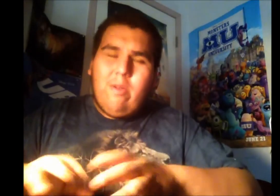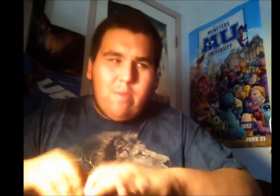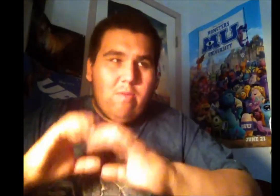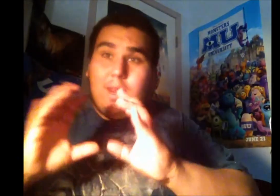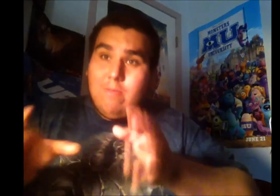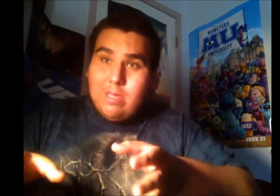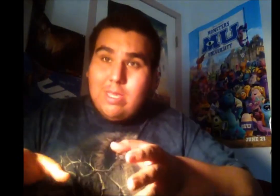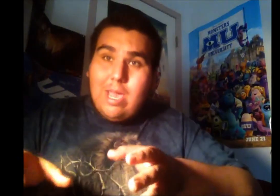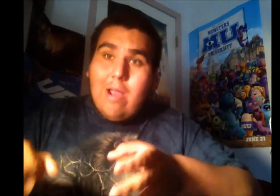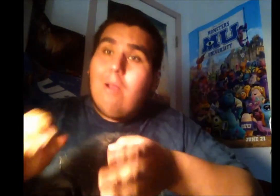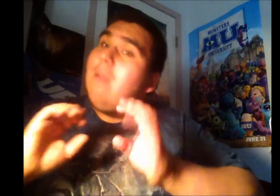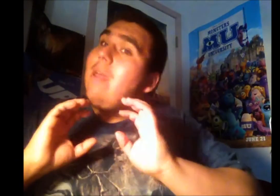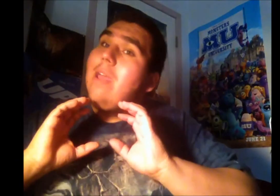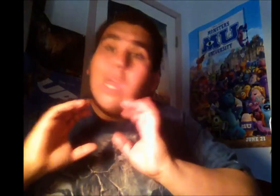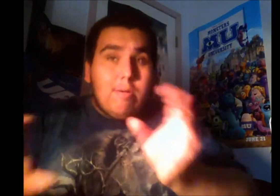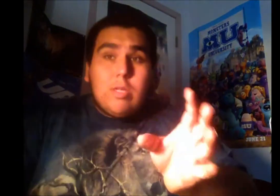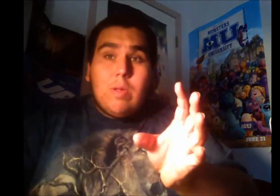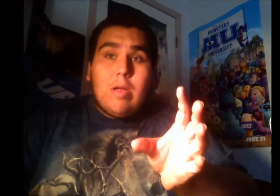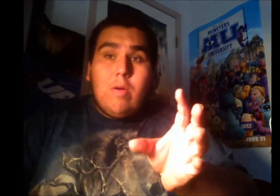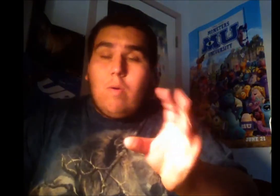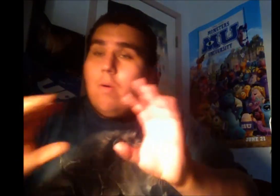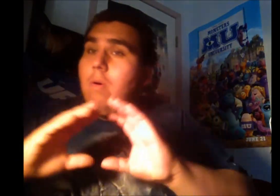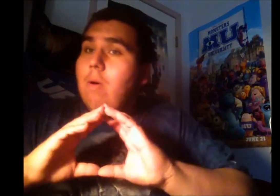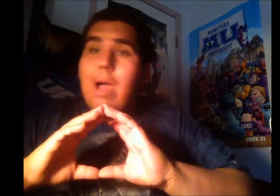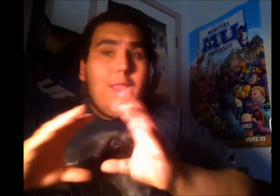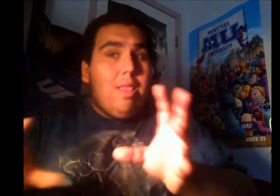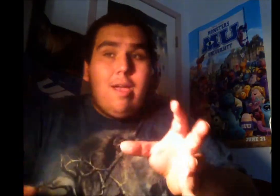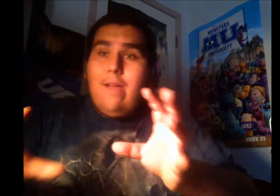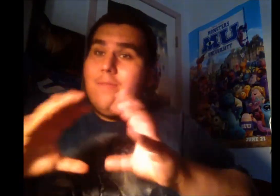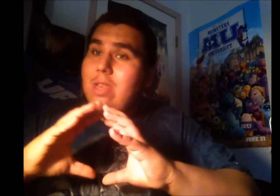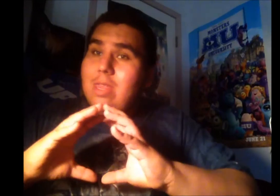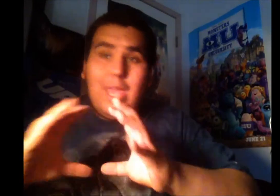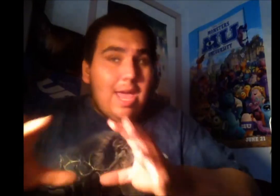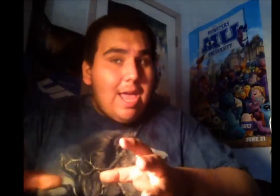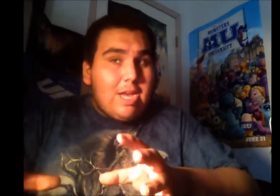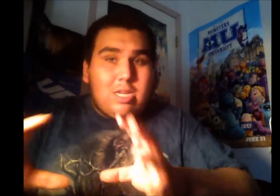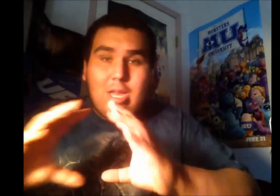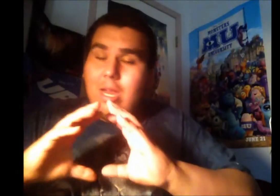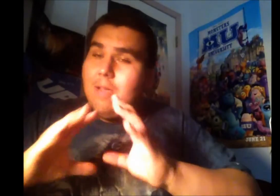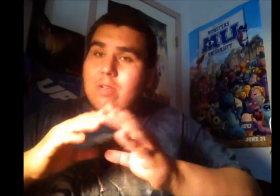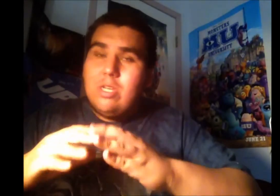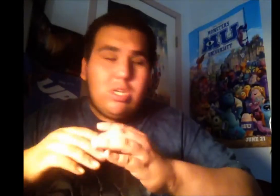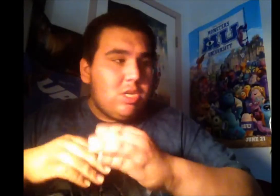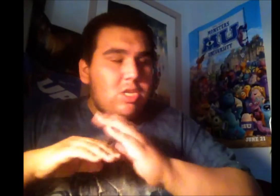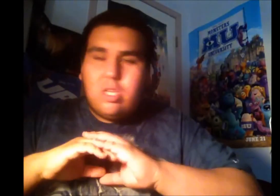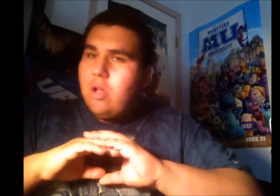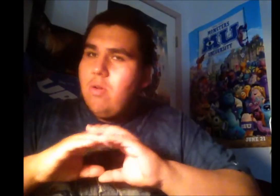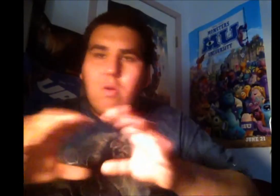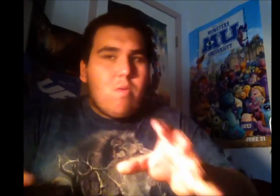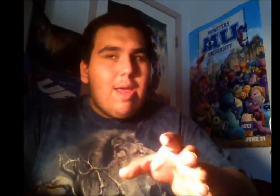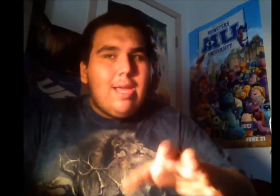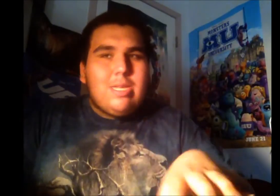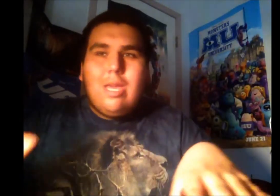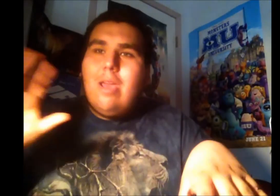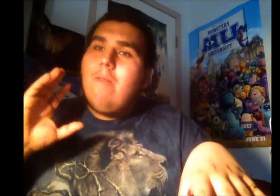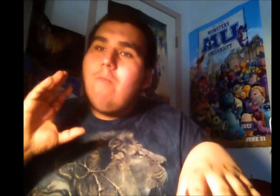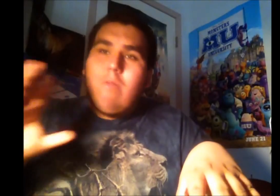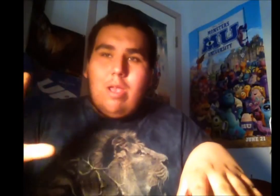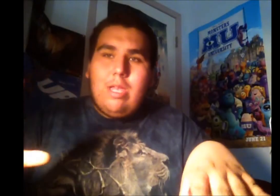them. But when it was there, it was really cool. I loved the action. It was just so great. Really